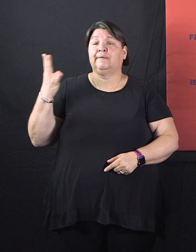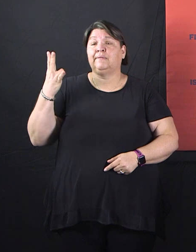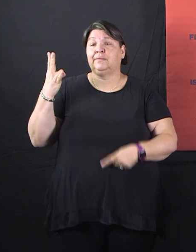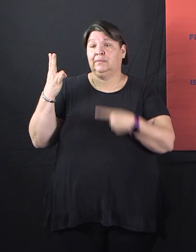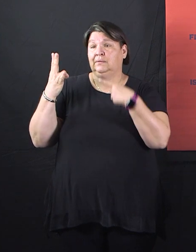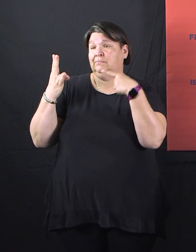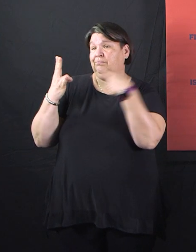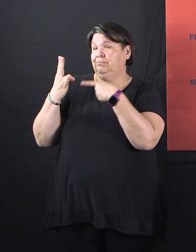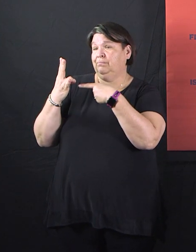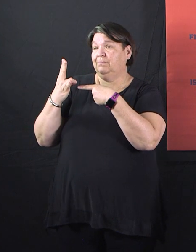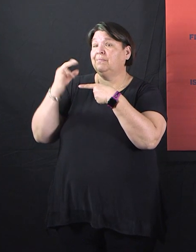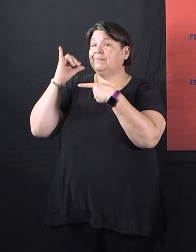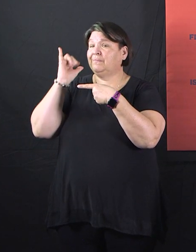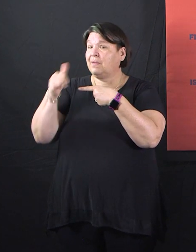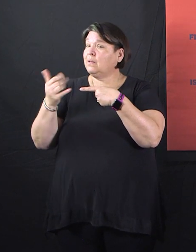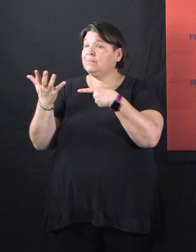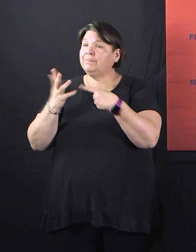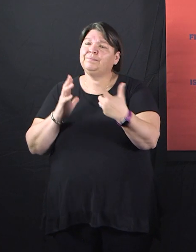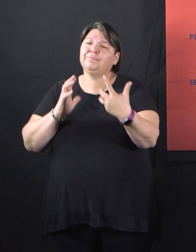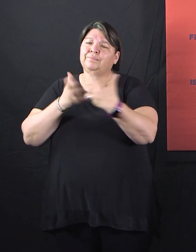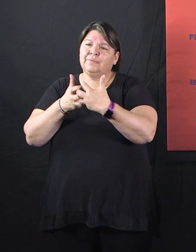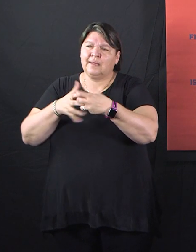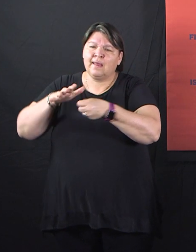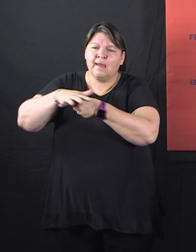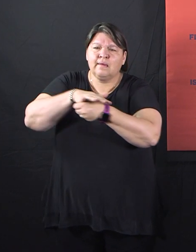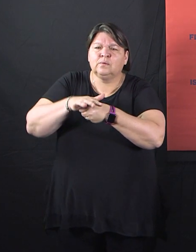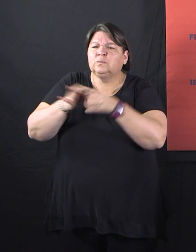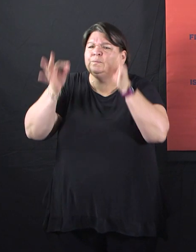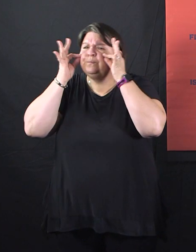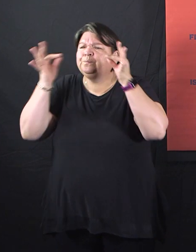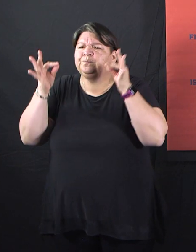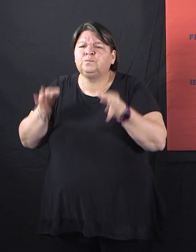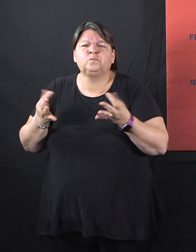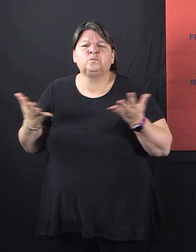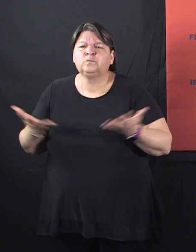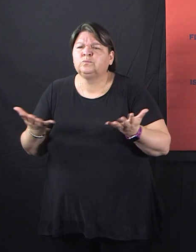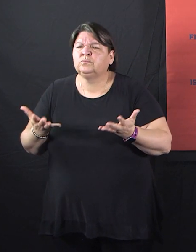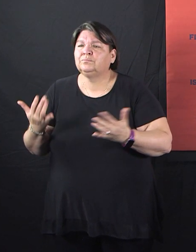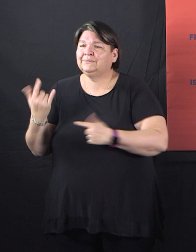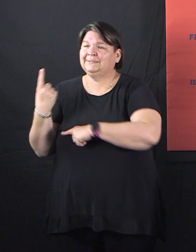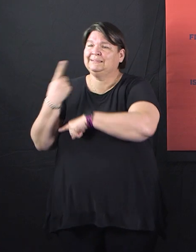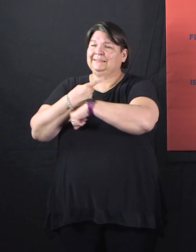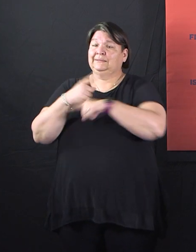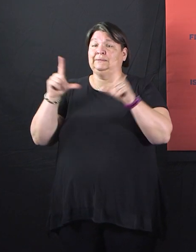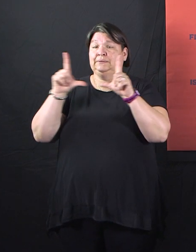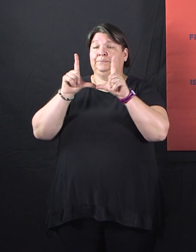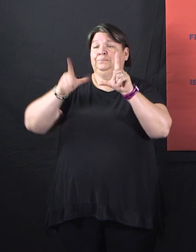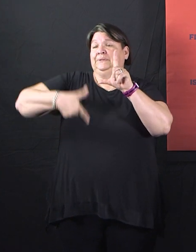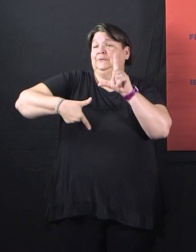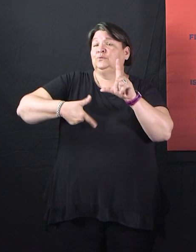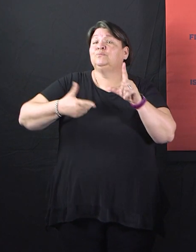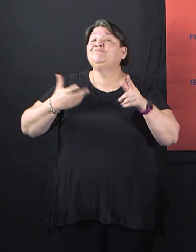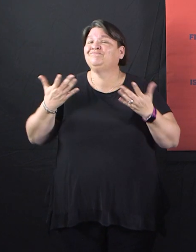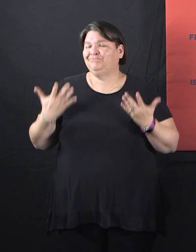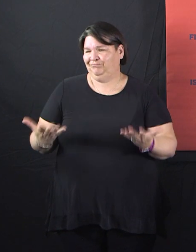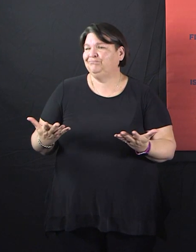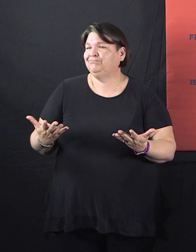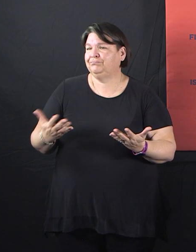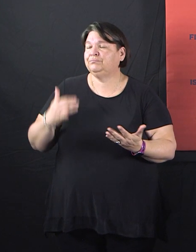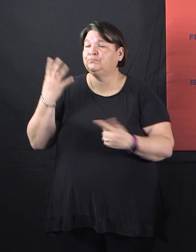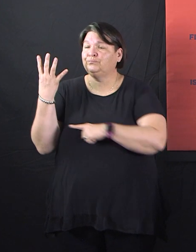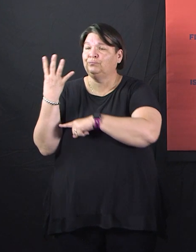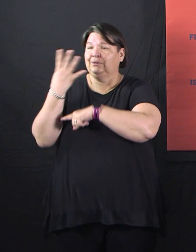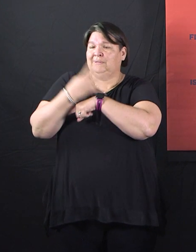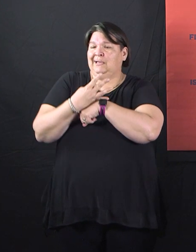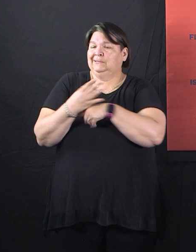so that everybody expires on the same time. I'll tell you that declaration was just extended by four days, but you need to